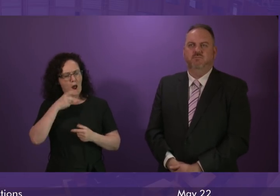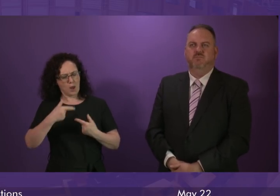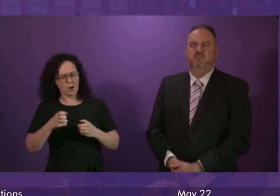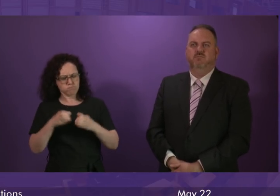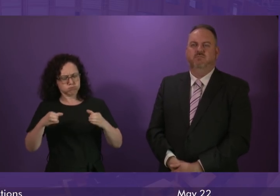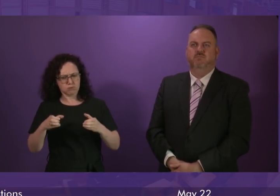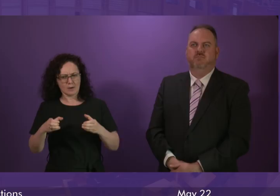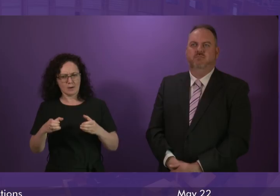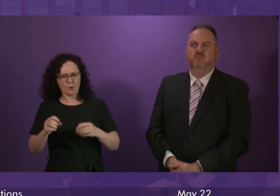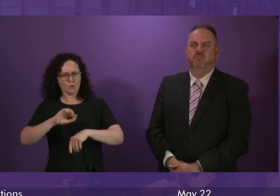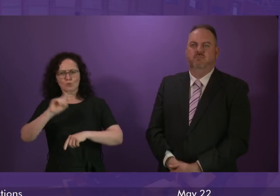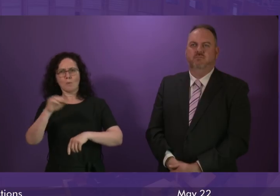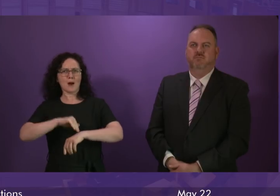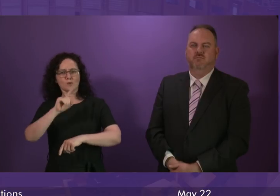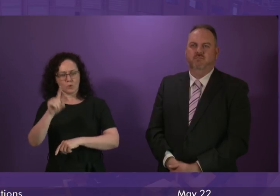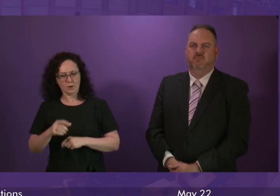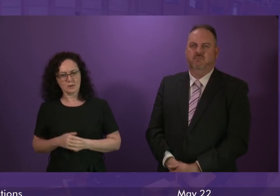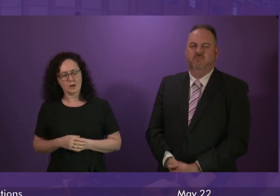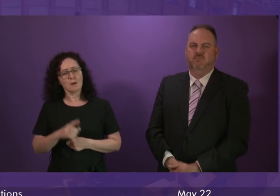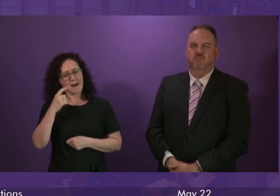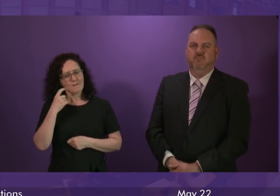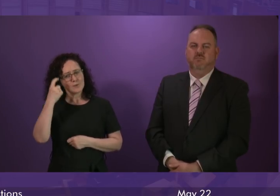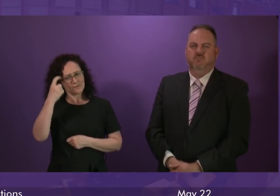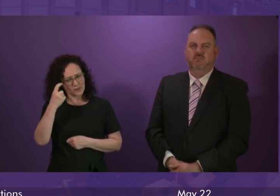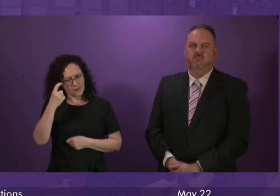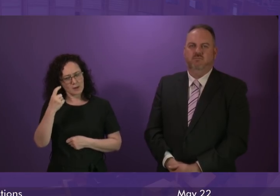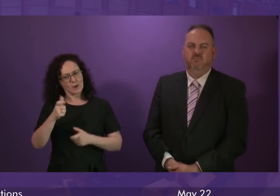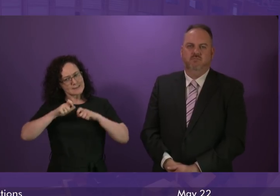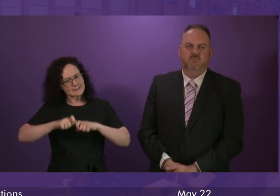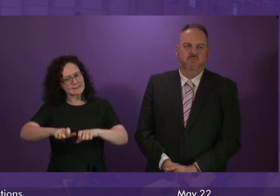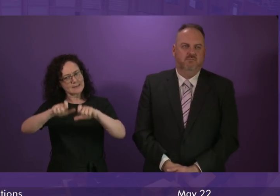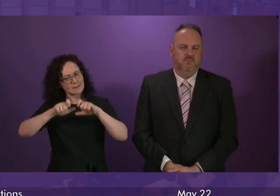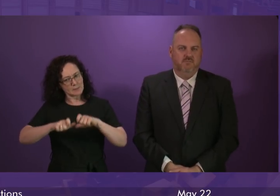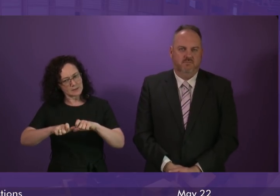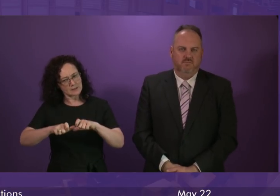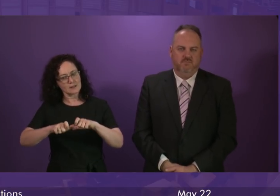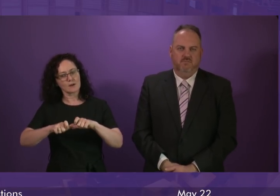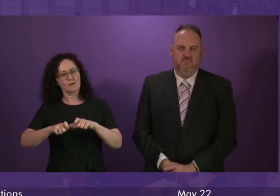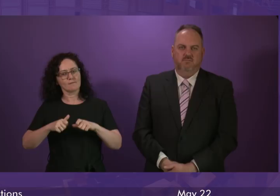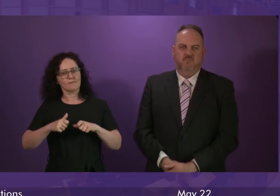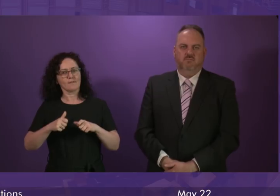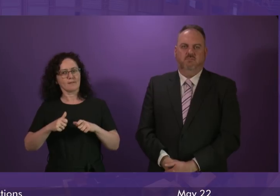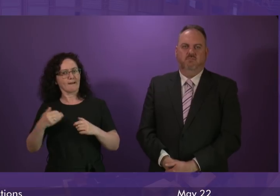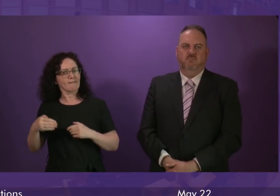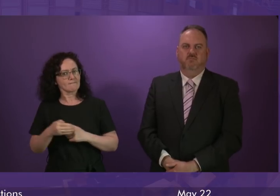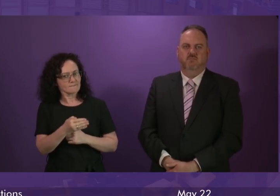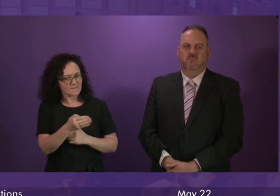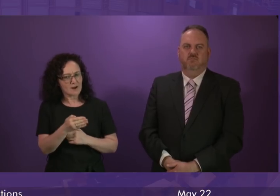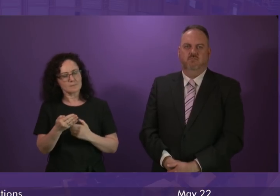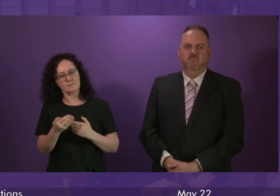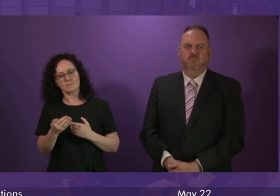environmental sustainability of aquaculture, its impact on wild salmon in particular. We are committed to sustainable